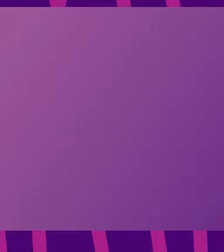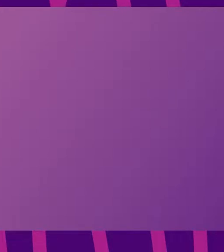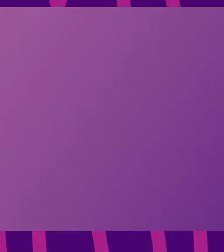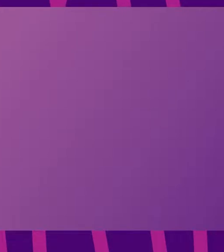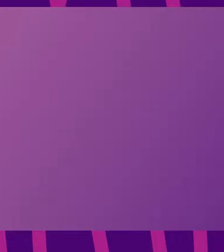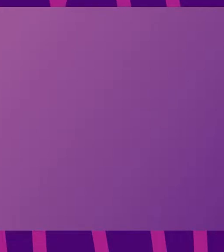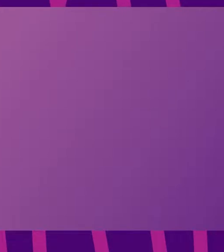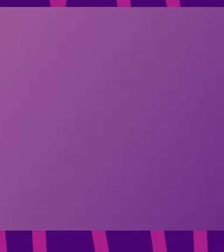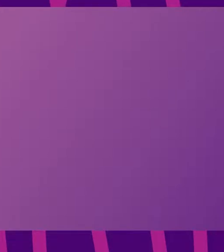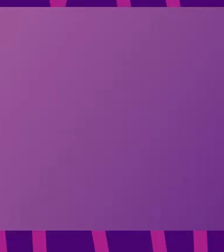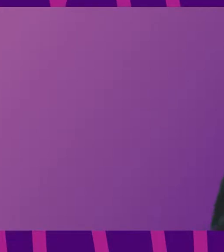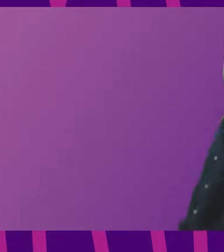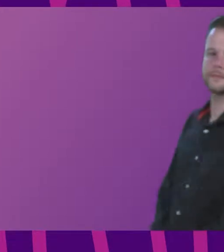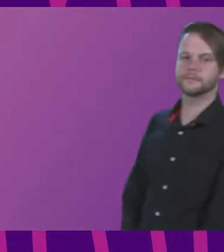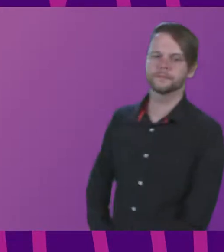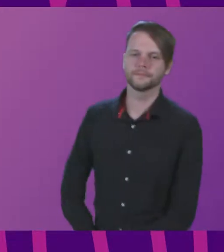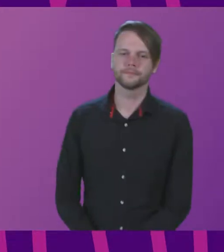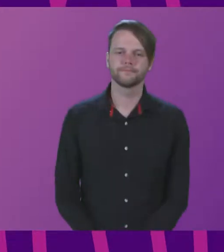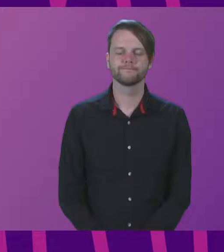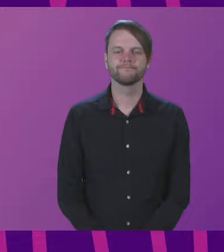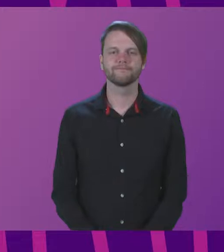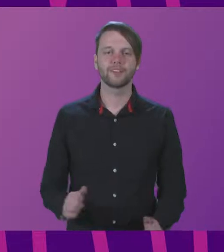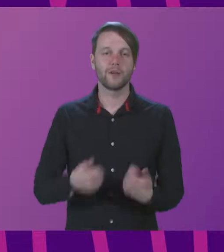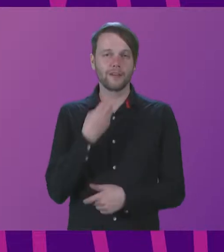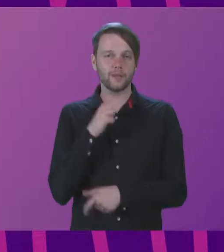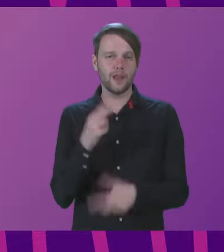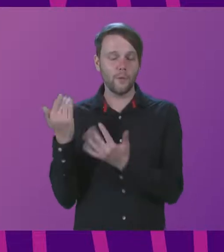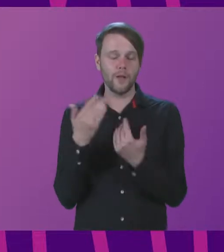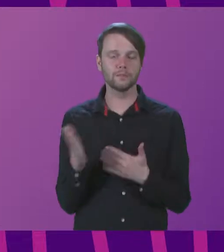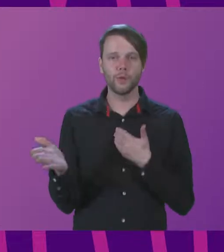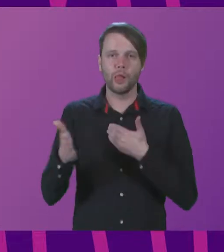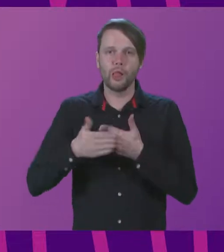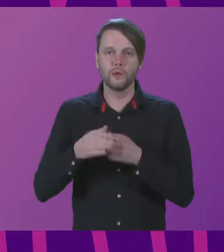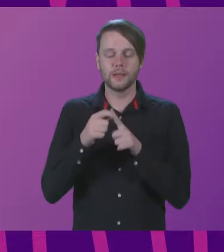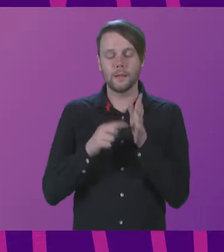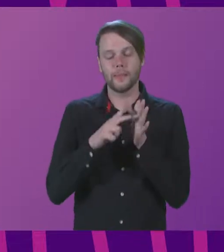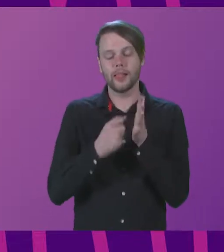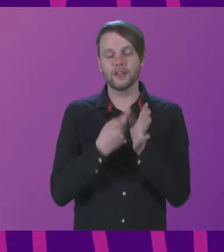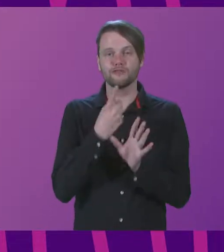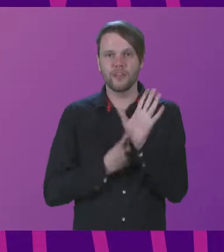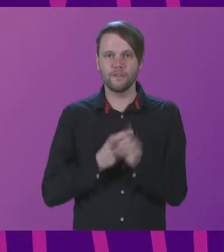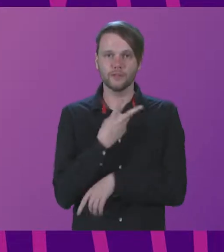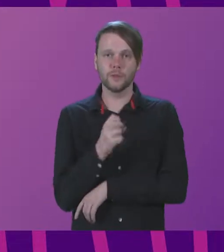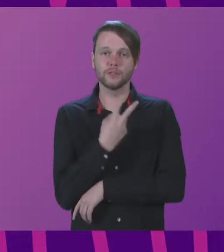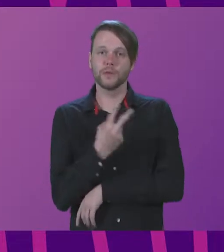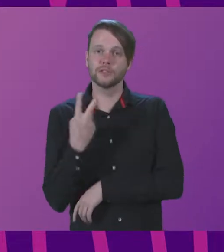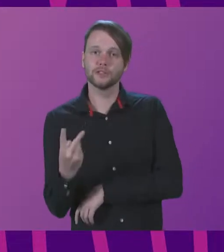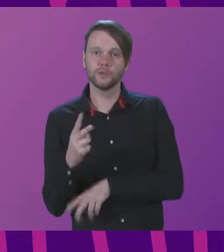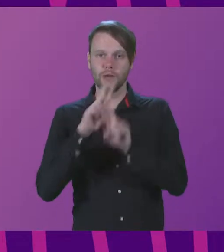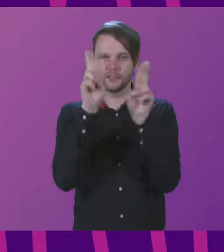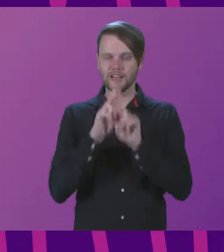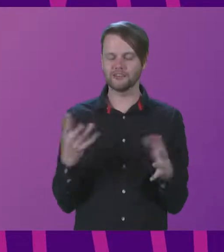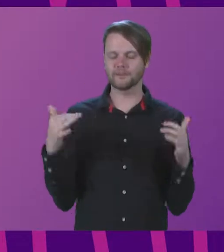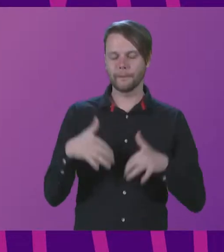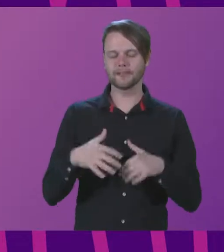Good afternoon and welcome to the closing plenary of the 2022 Edinburgh International Culture Summit. This session